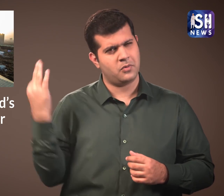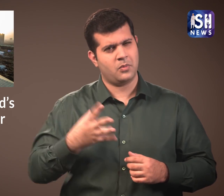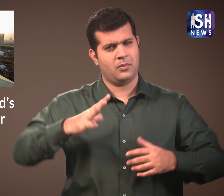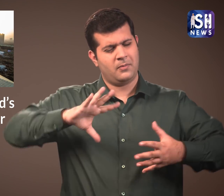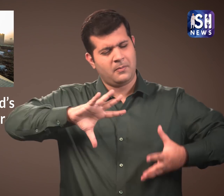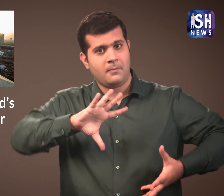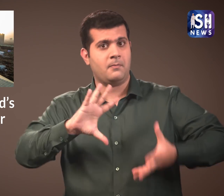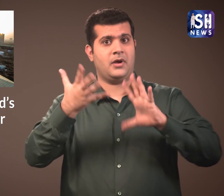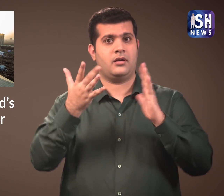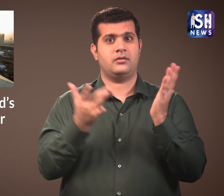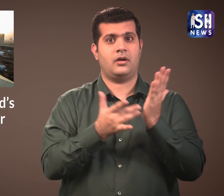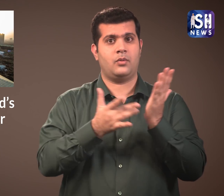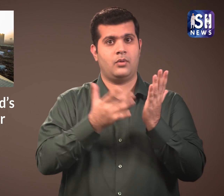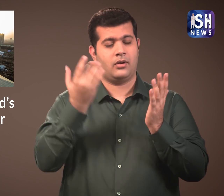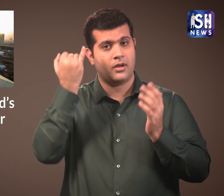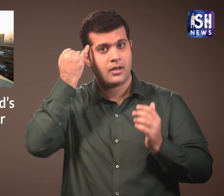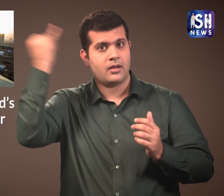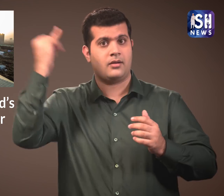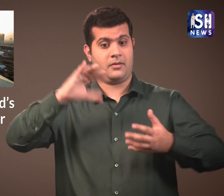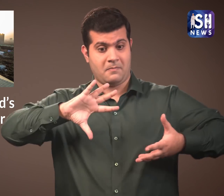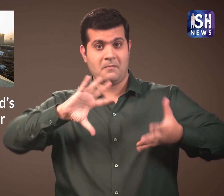China has come up with a unique technology.